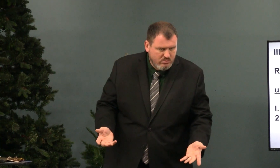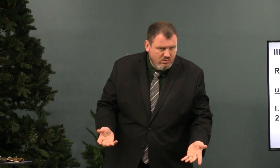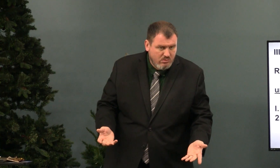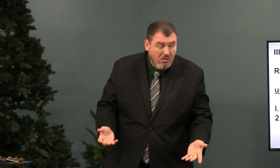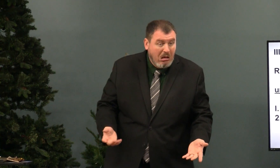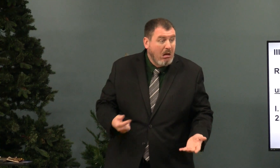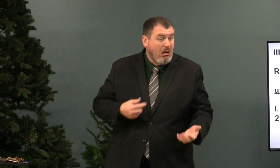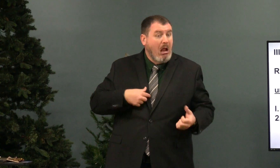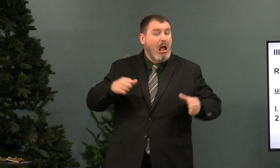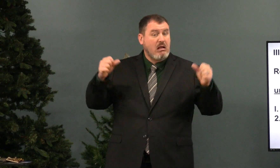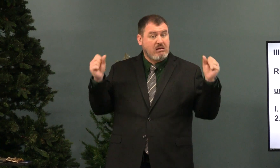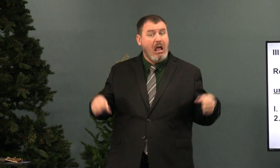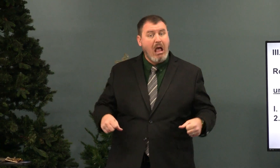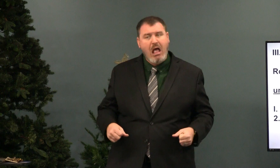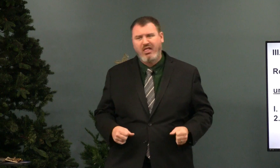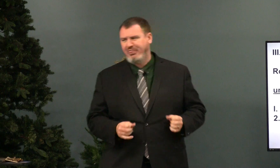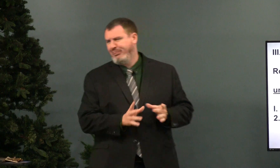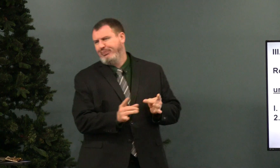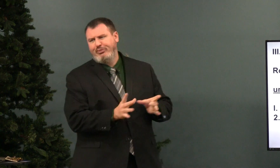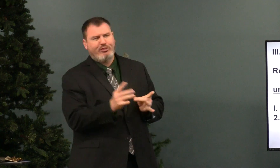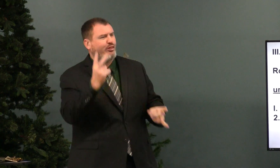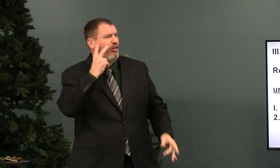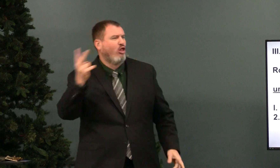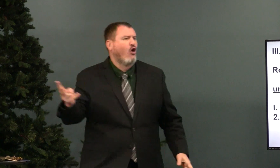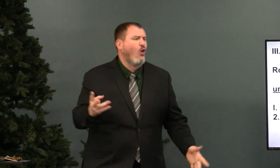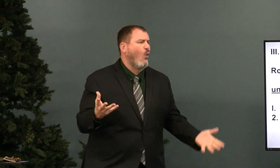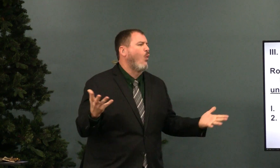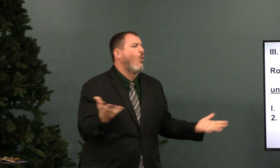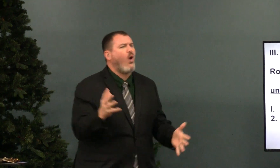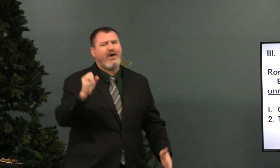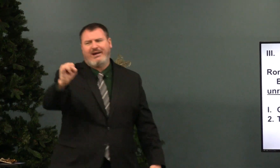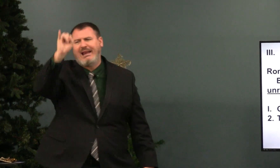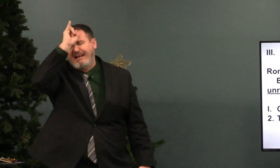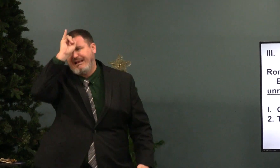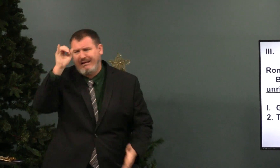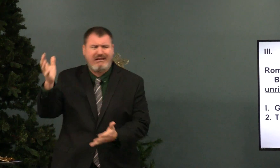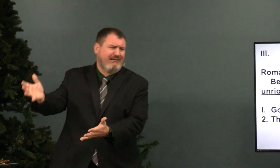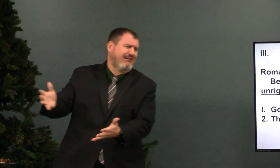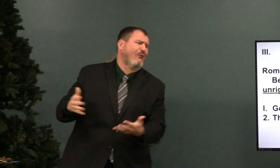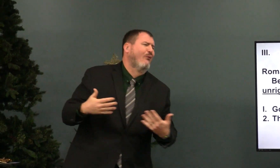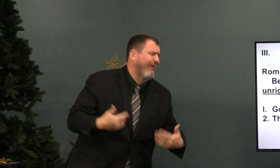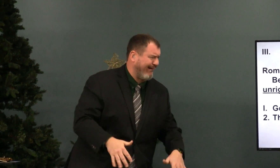There was something not right about them, and I could have said, look at that, what an idiot,